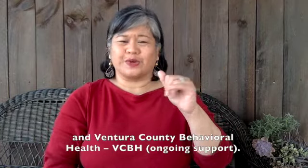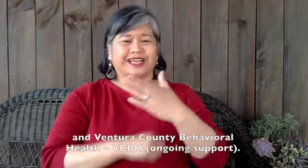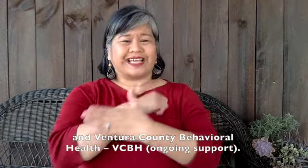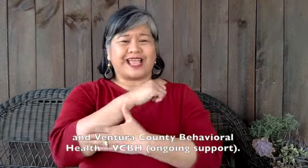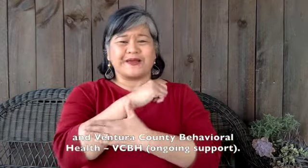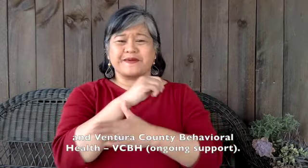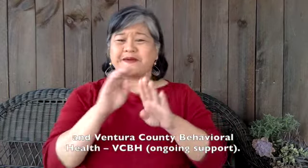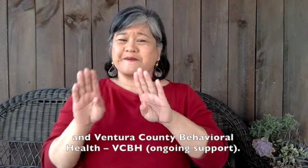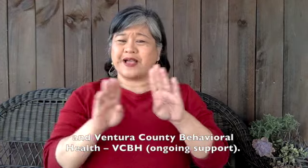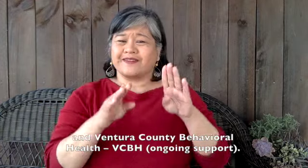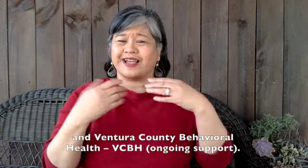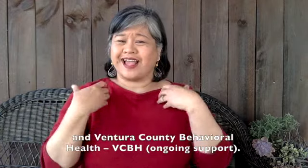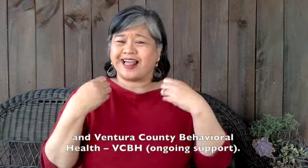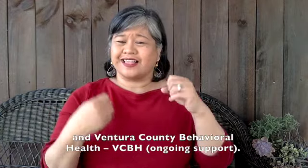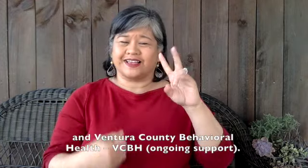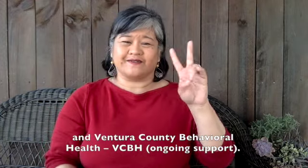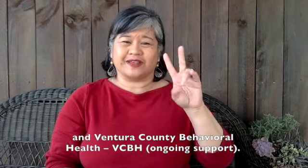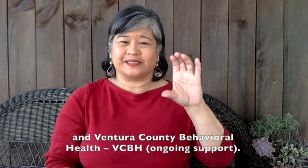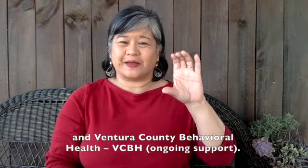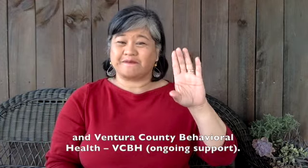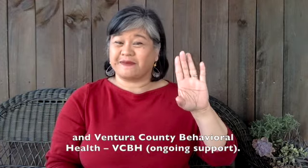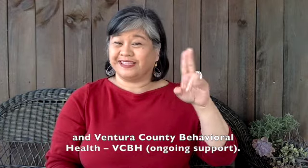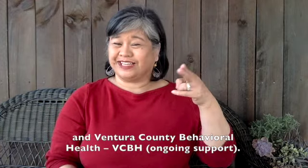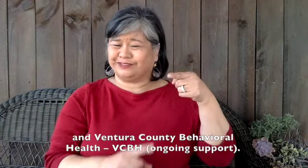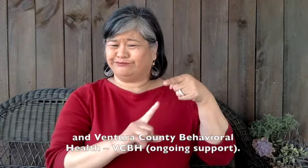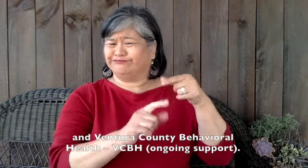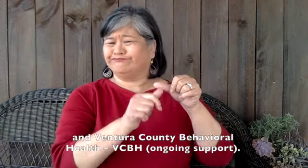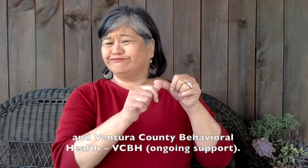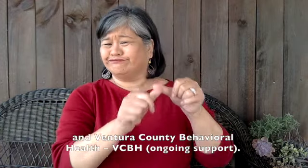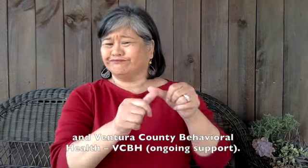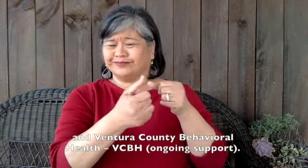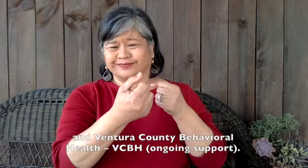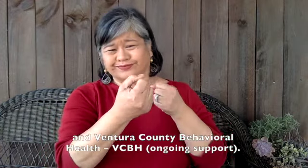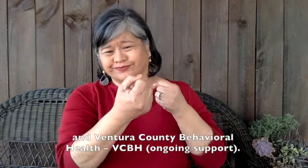Ventura County Behavioral Health, BCBA. For their ongoing support.